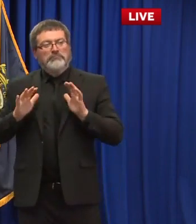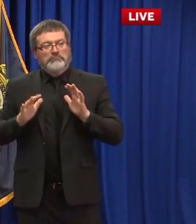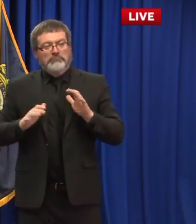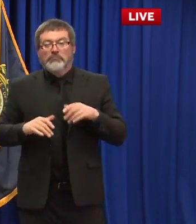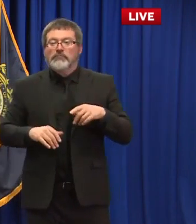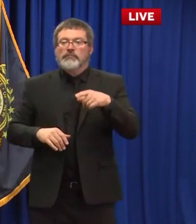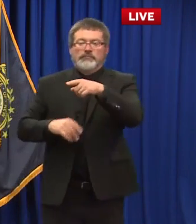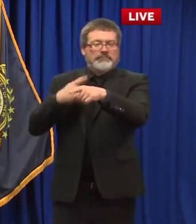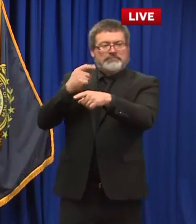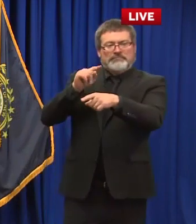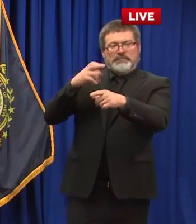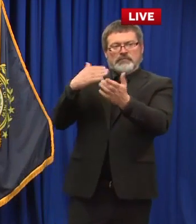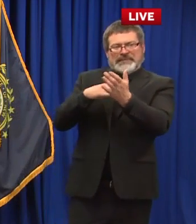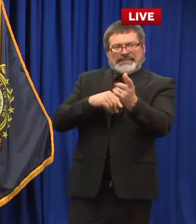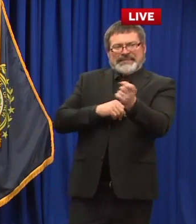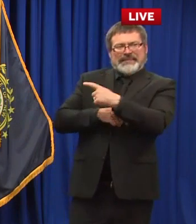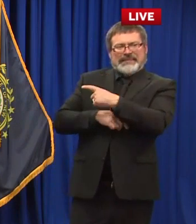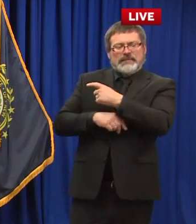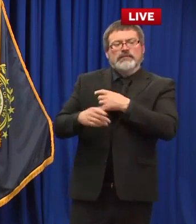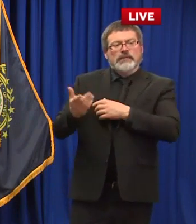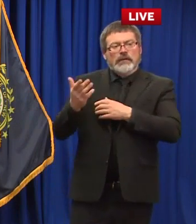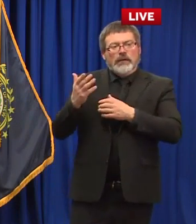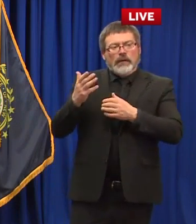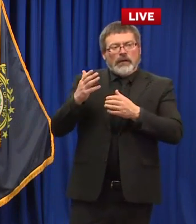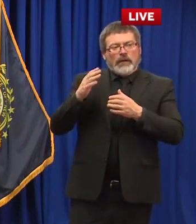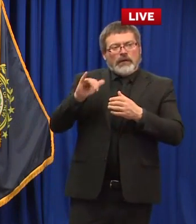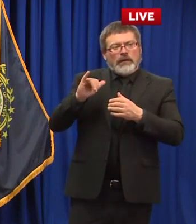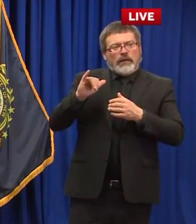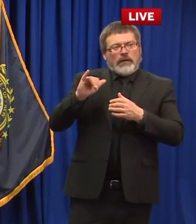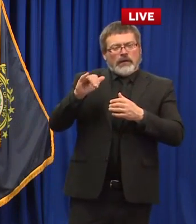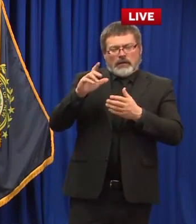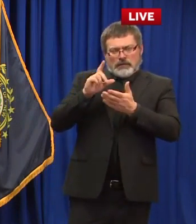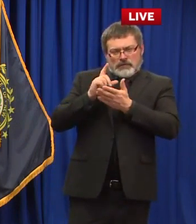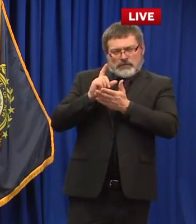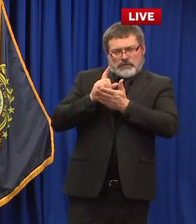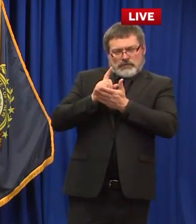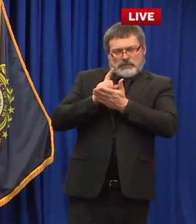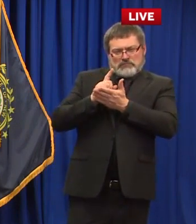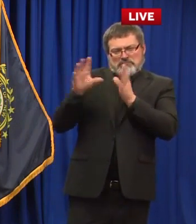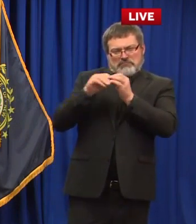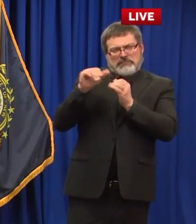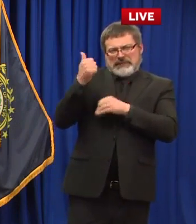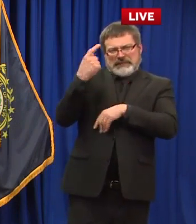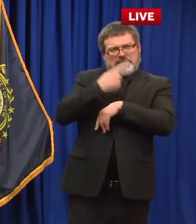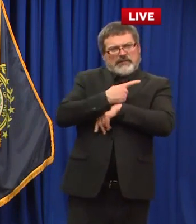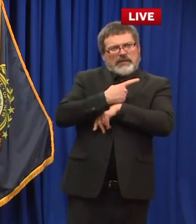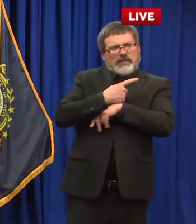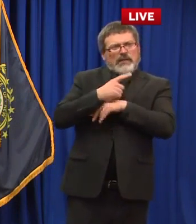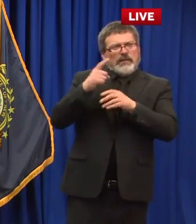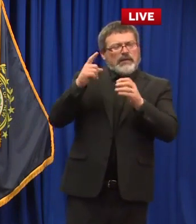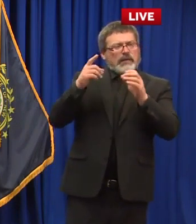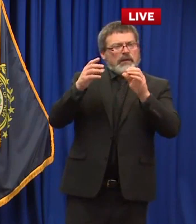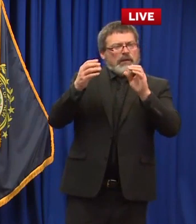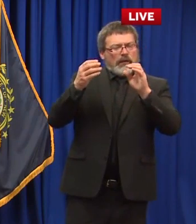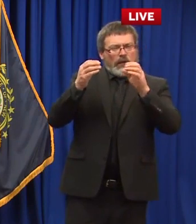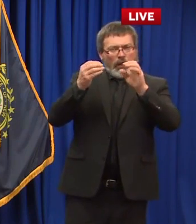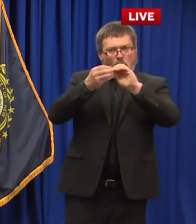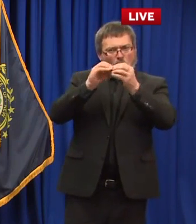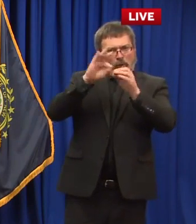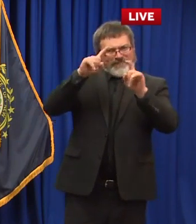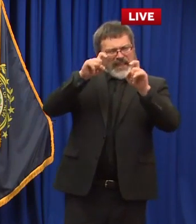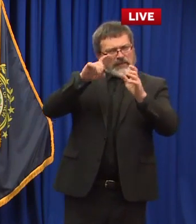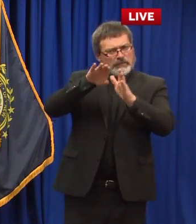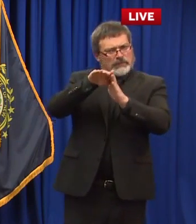past week and a half so there's a variety of reasons for that um oftentimes when you have uh some low numbers